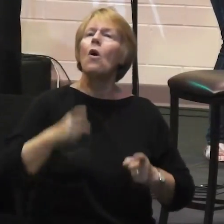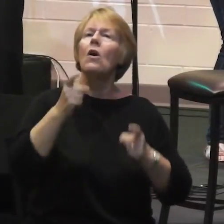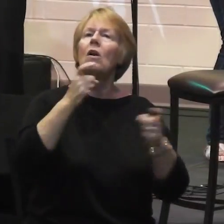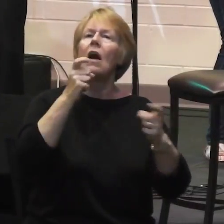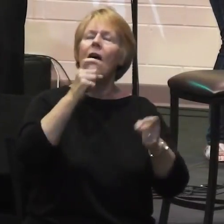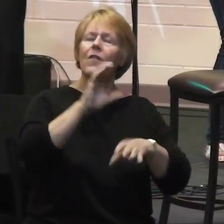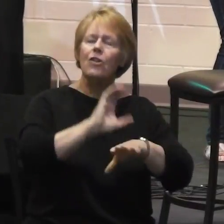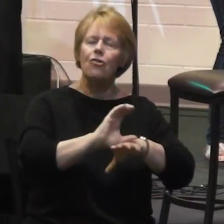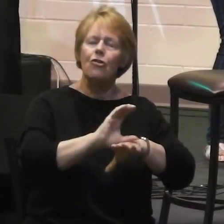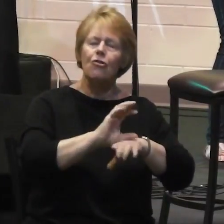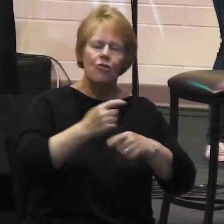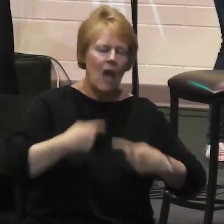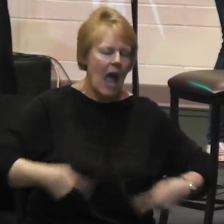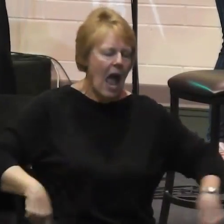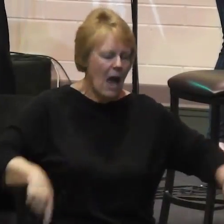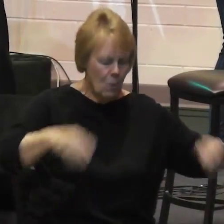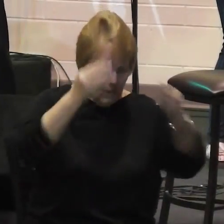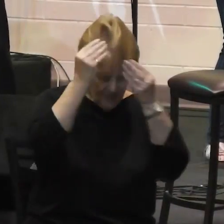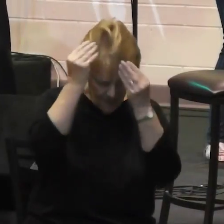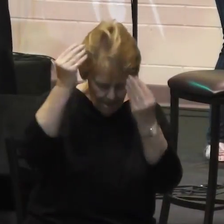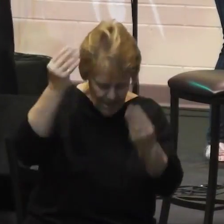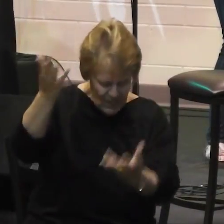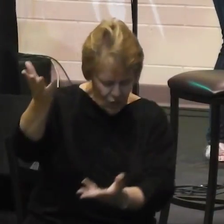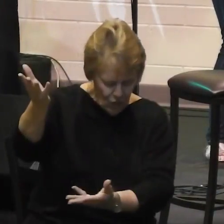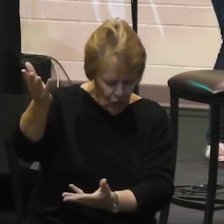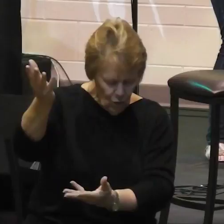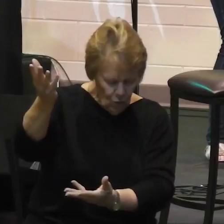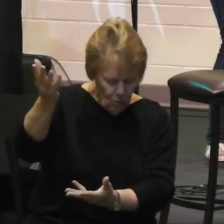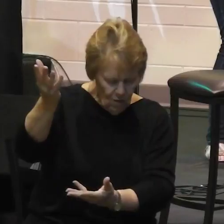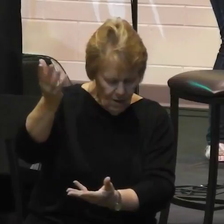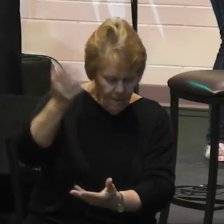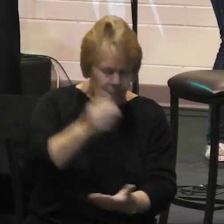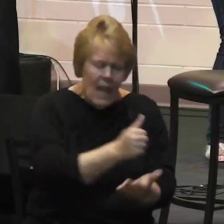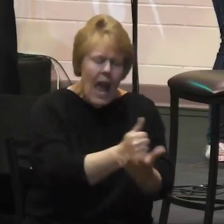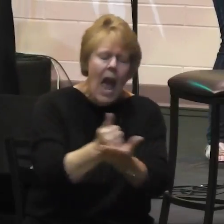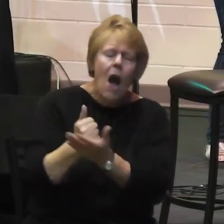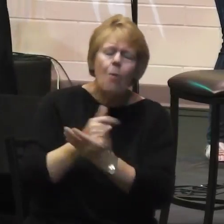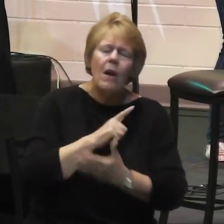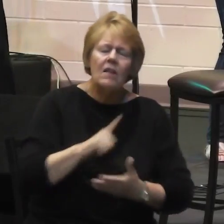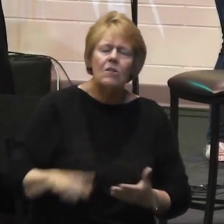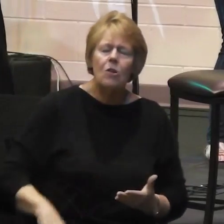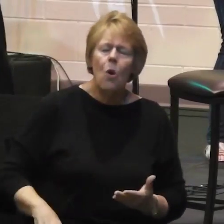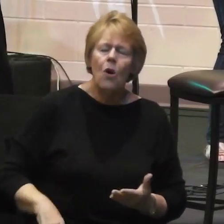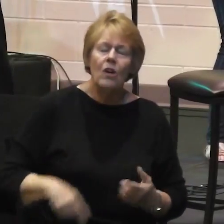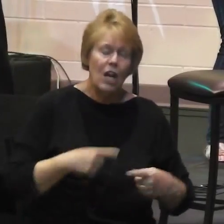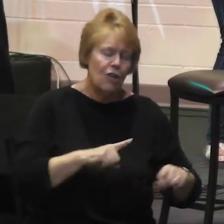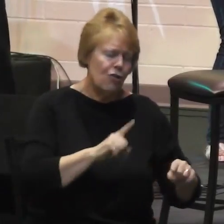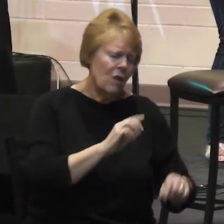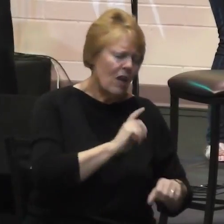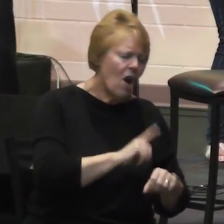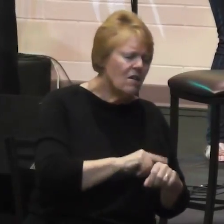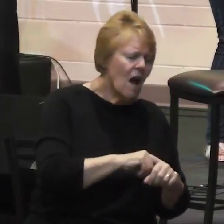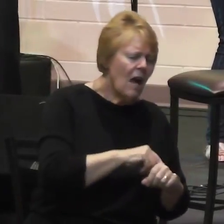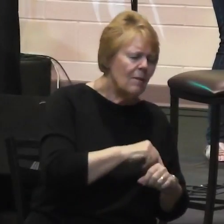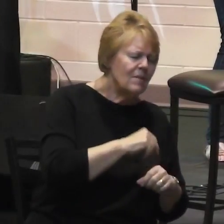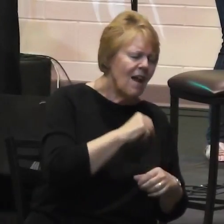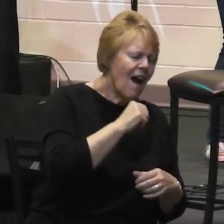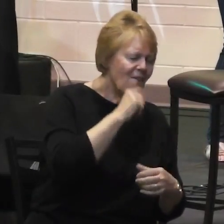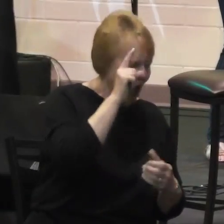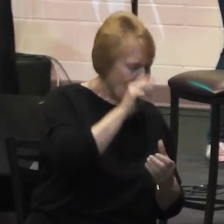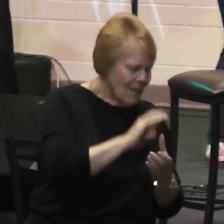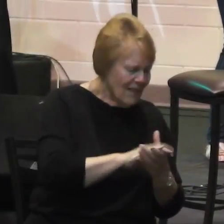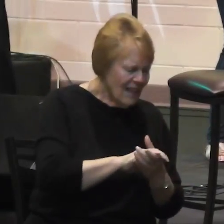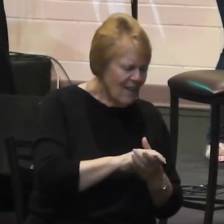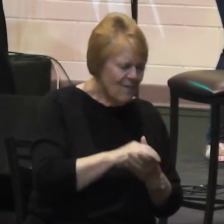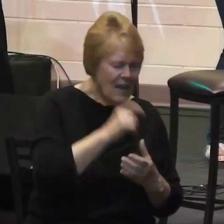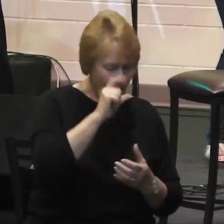And we submit to you. Help us, Lord, even in times of unbelief. Help us in times when